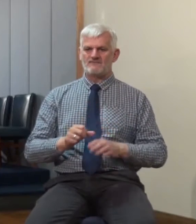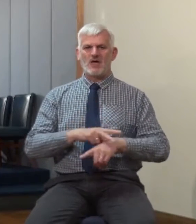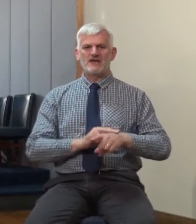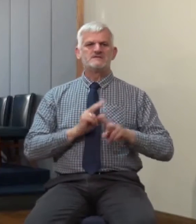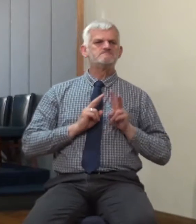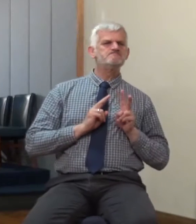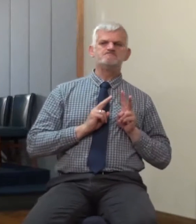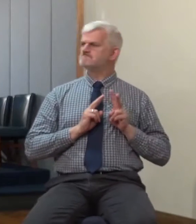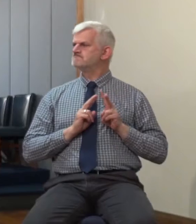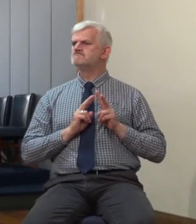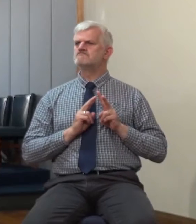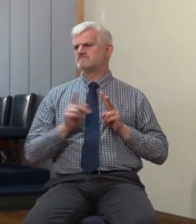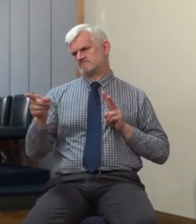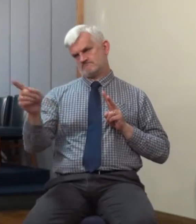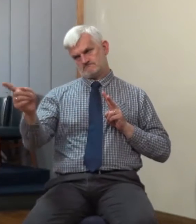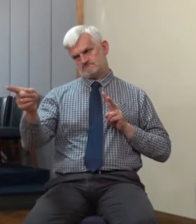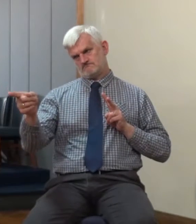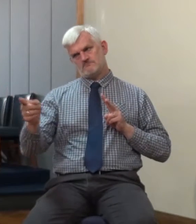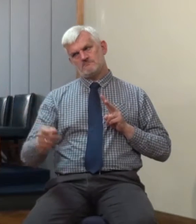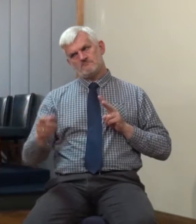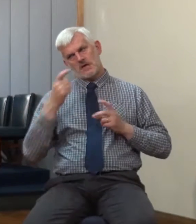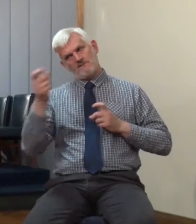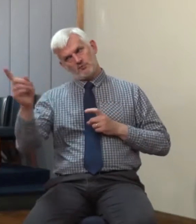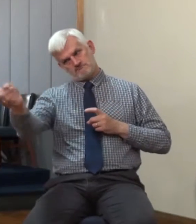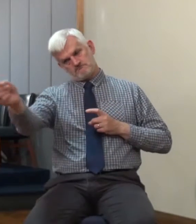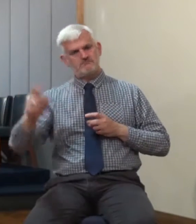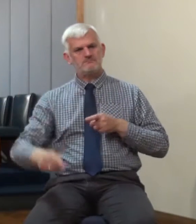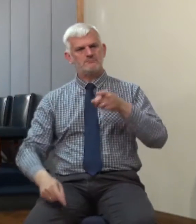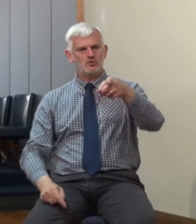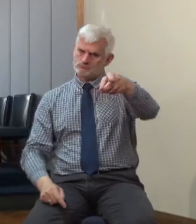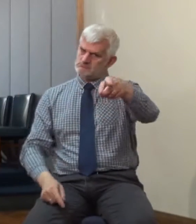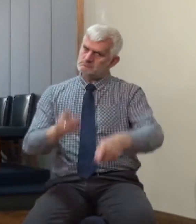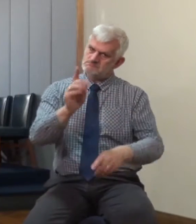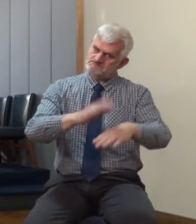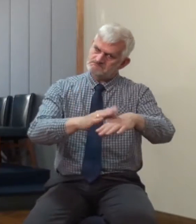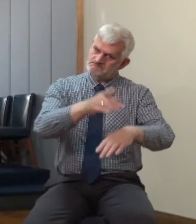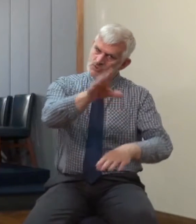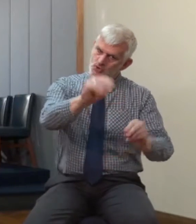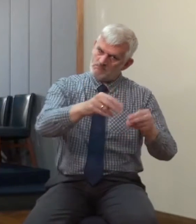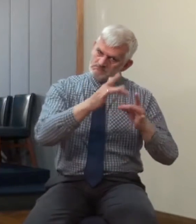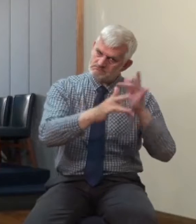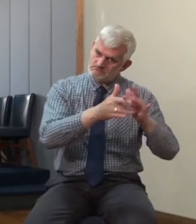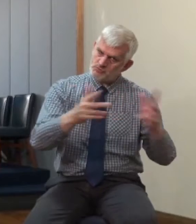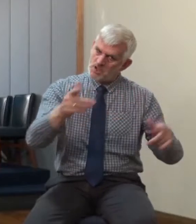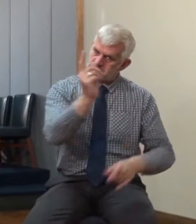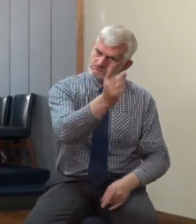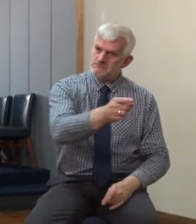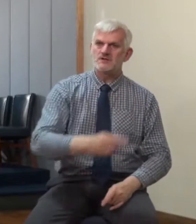draconian manner keeping watch on everyone with voluntary company of people who work on the basis of goodwill and